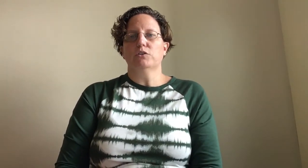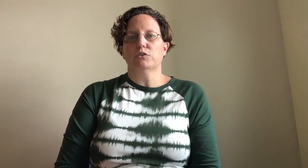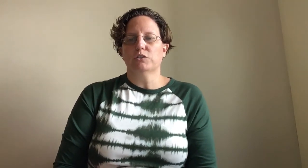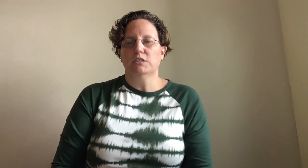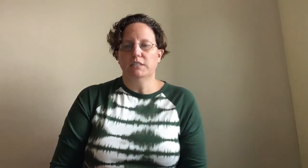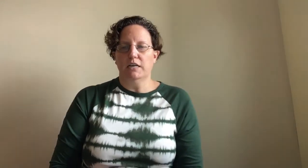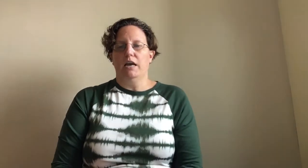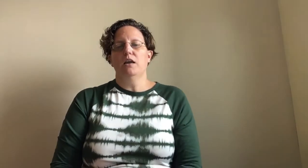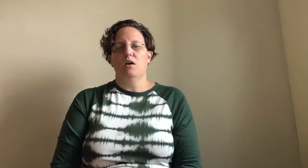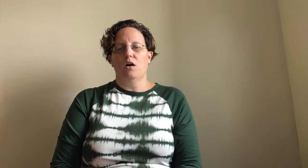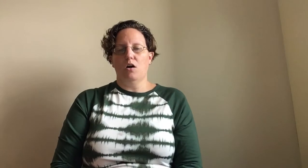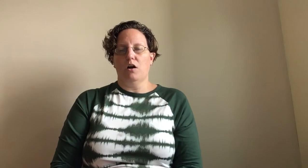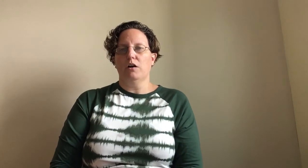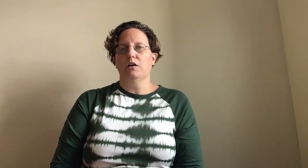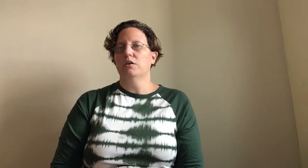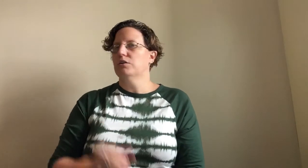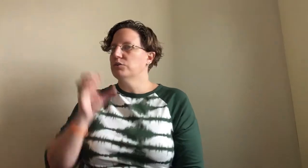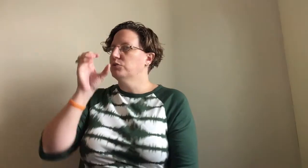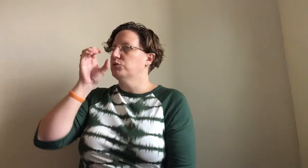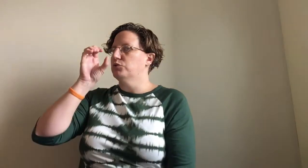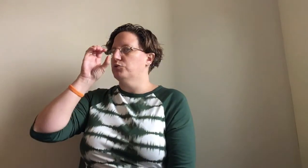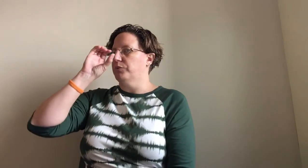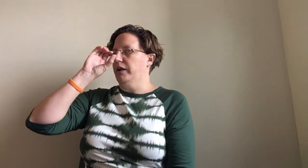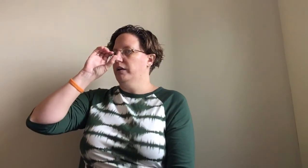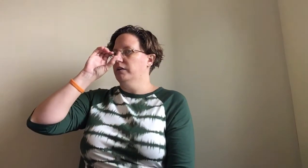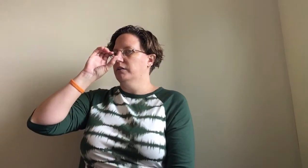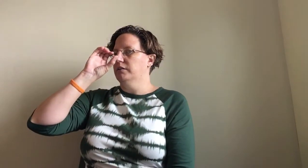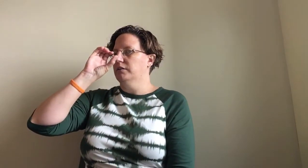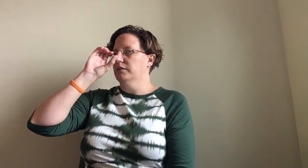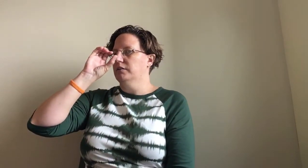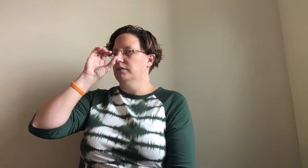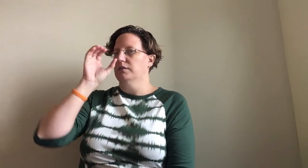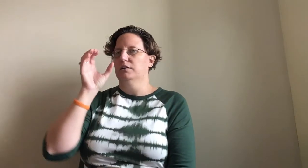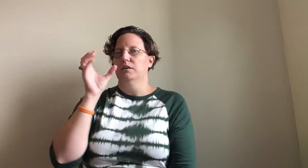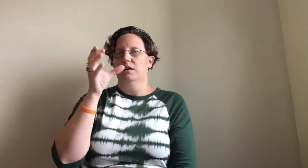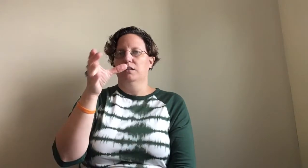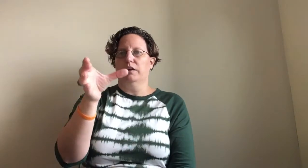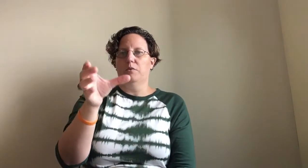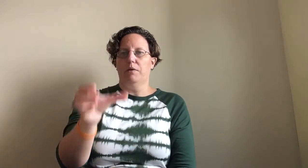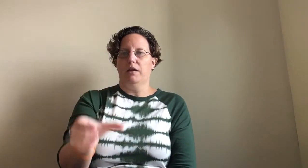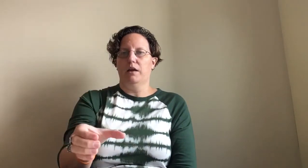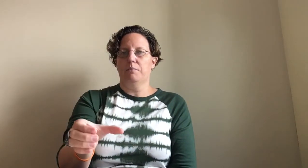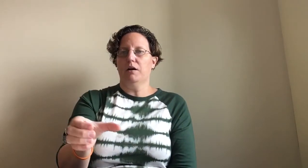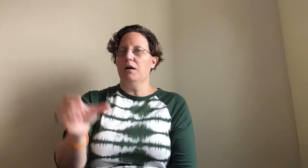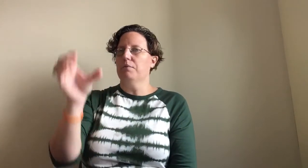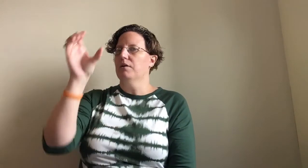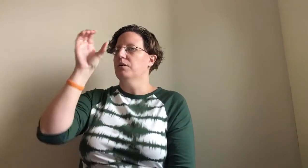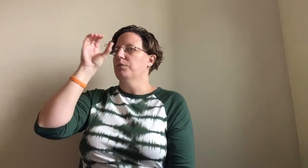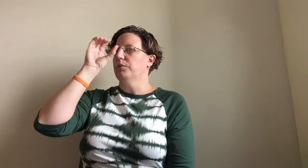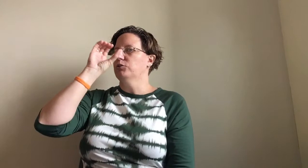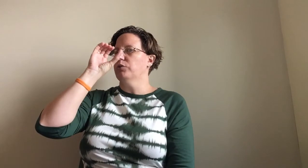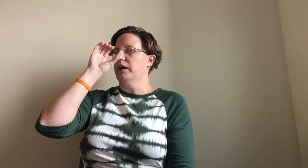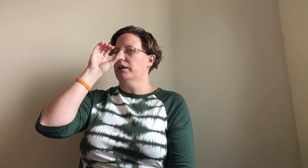learn today are drink, like you're picking up a cup, we drink.